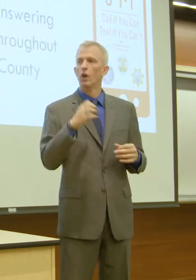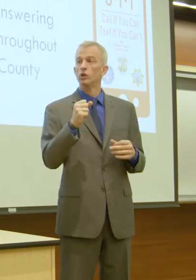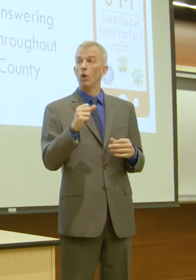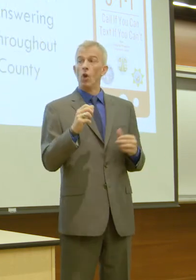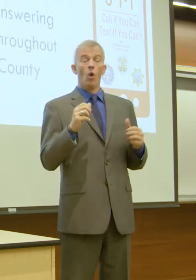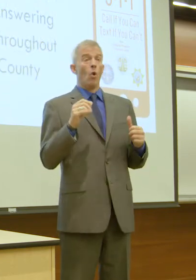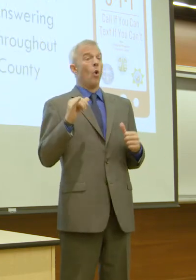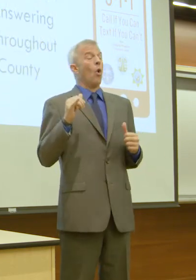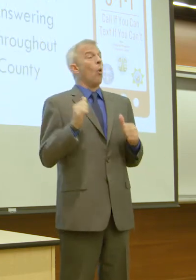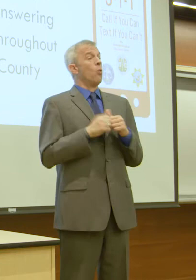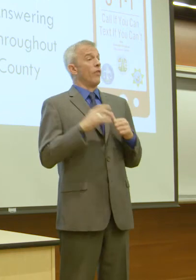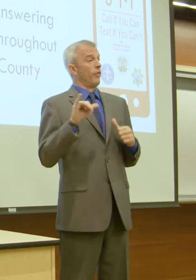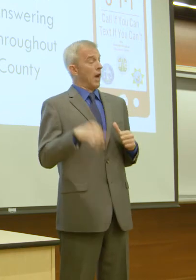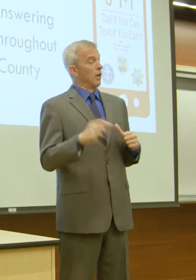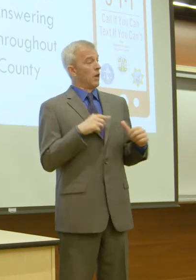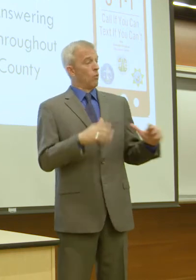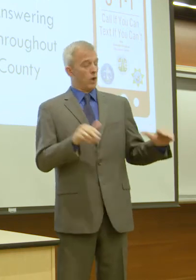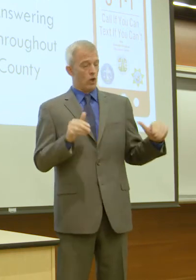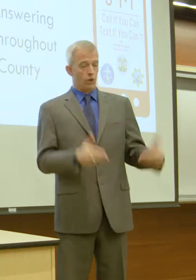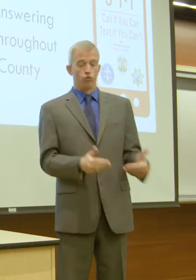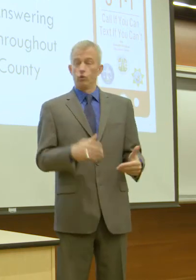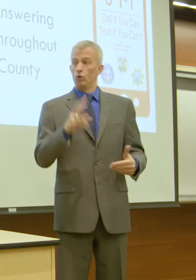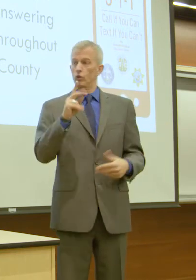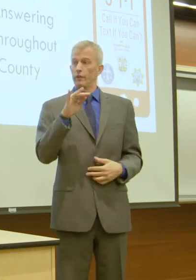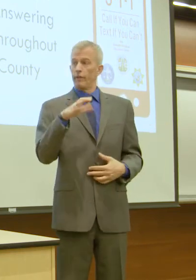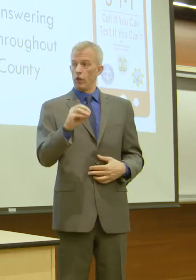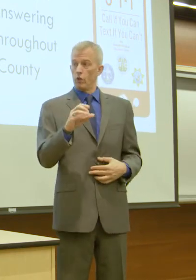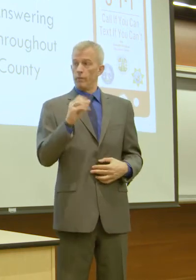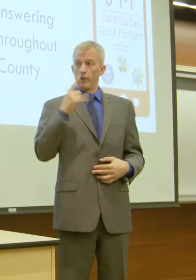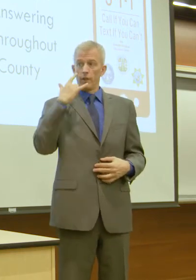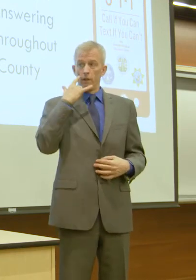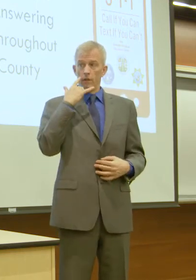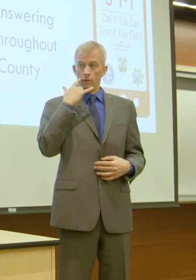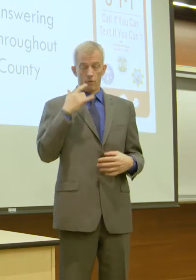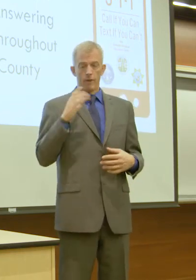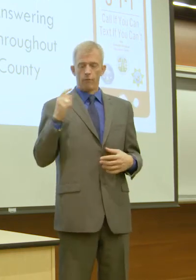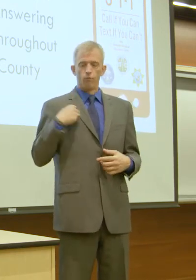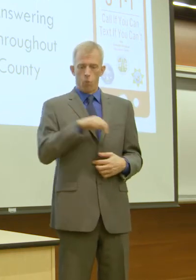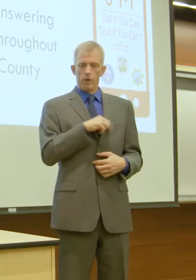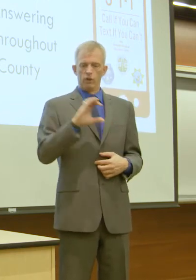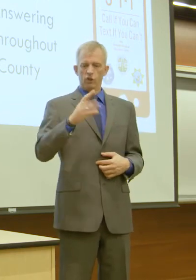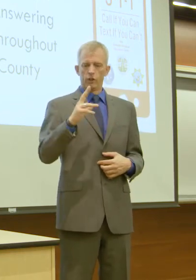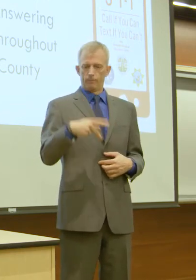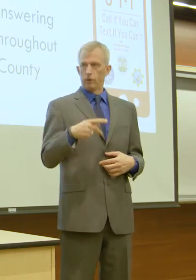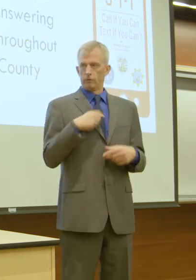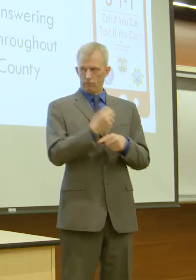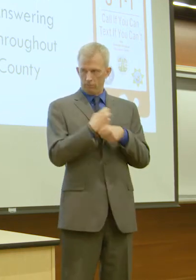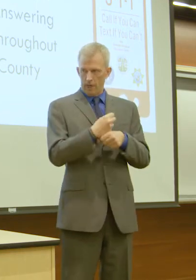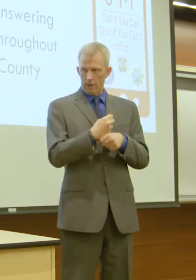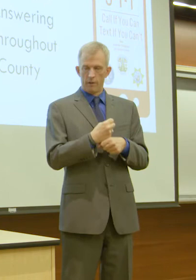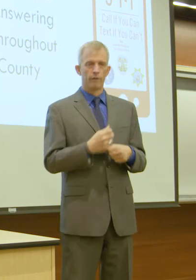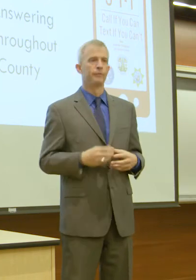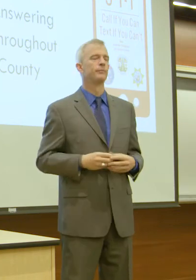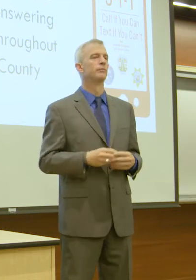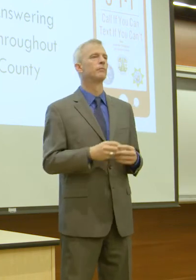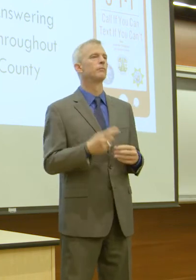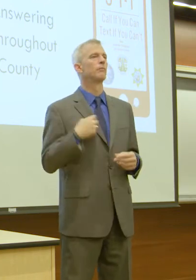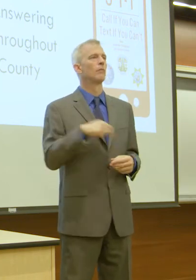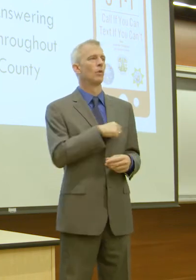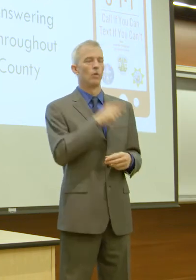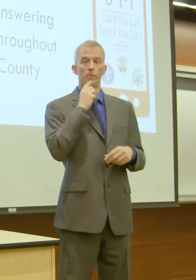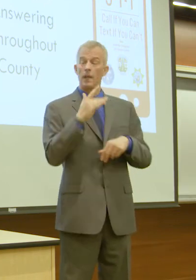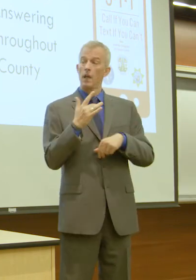I would like to introduce a video that the California Highway Patrol has produced and will be available